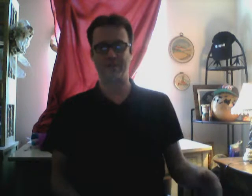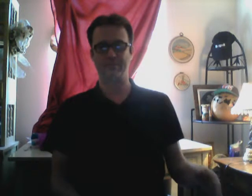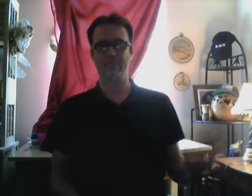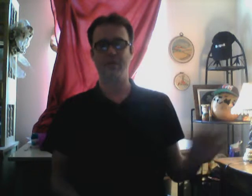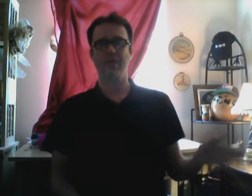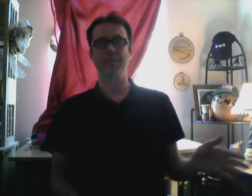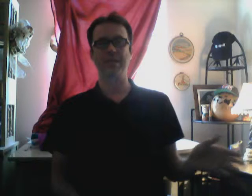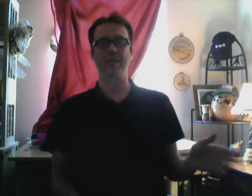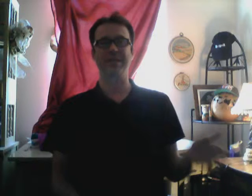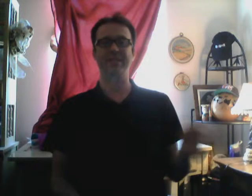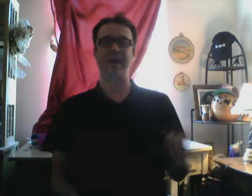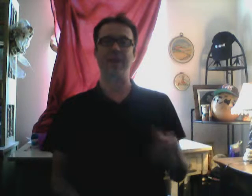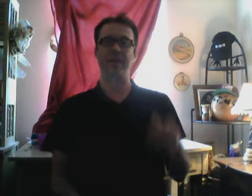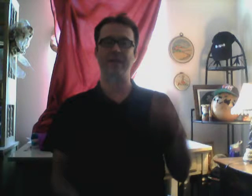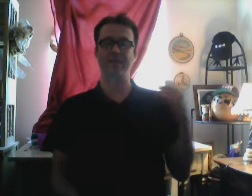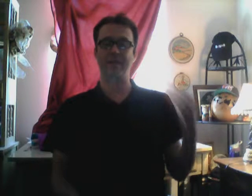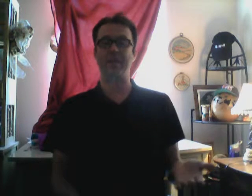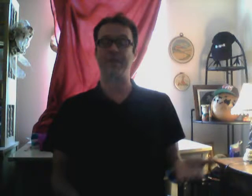Is. Is. Is. the.